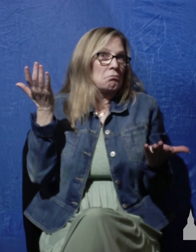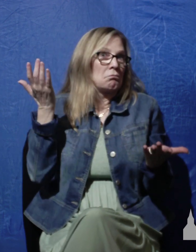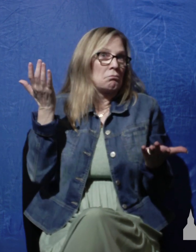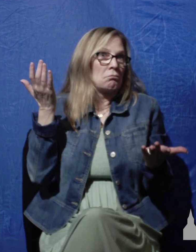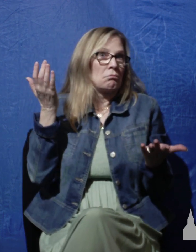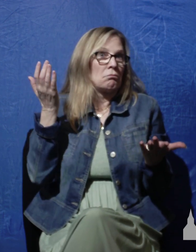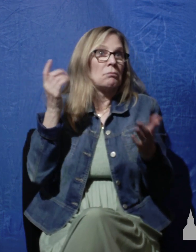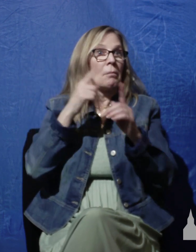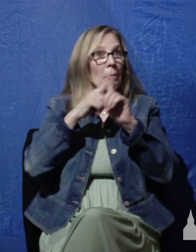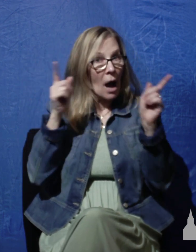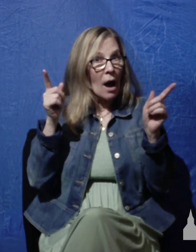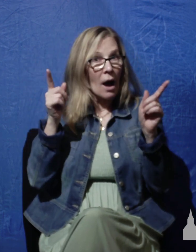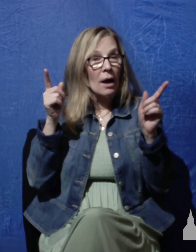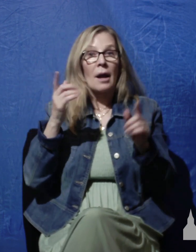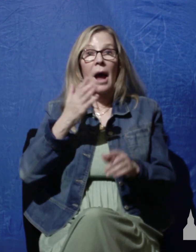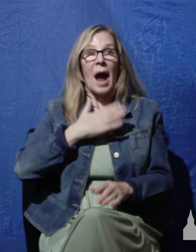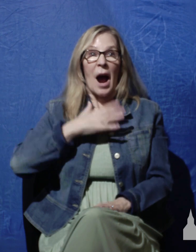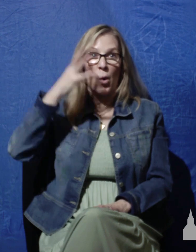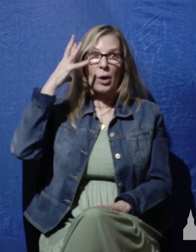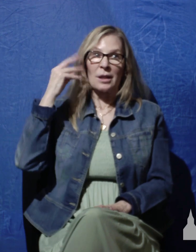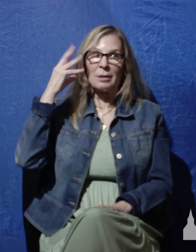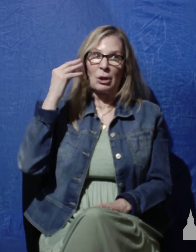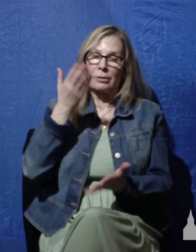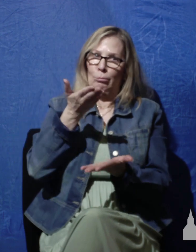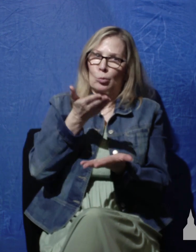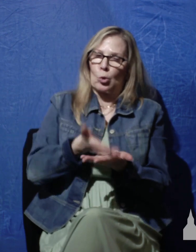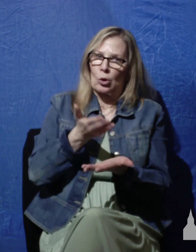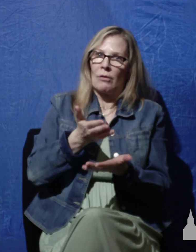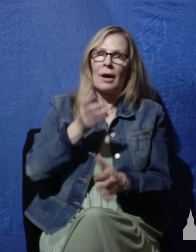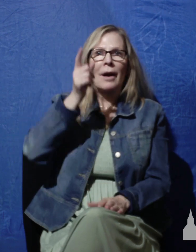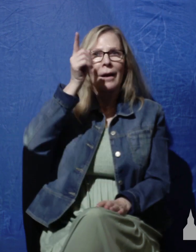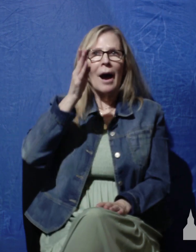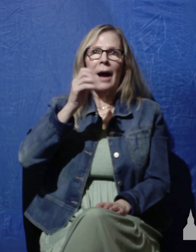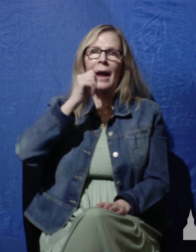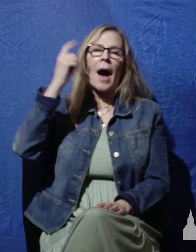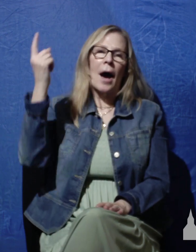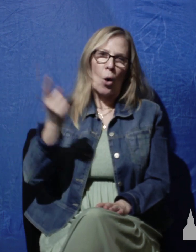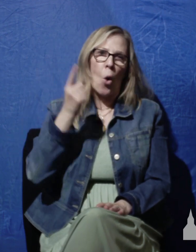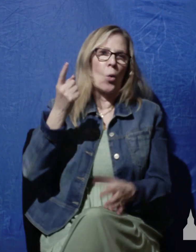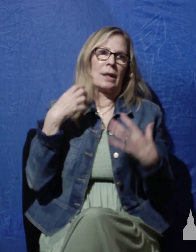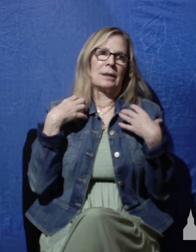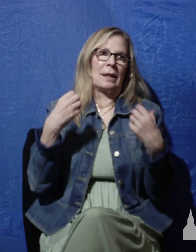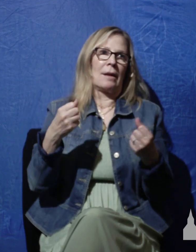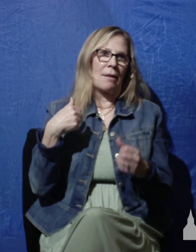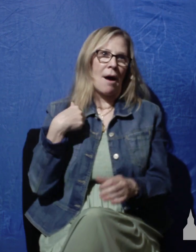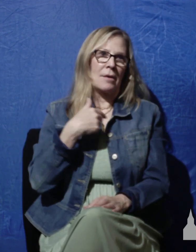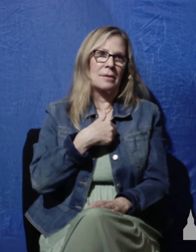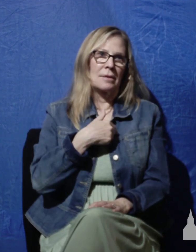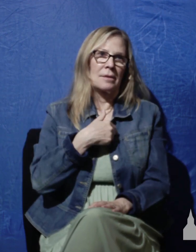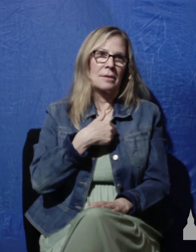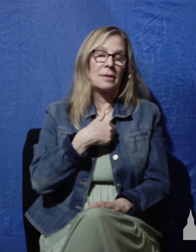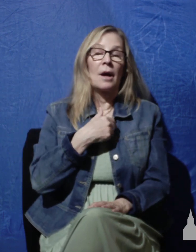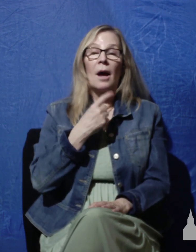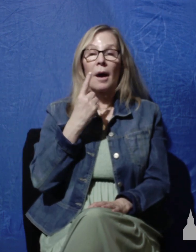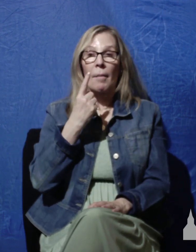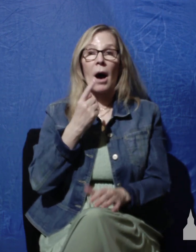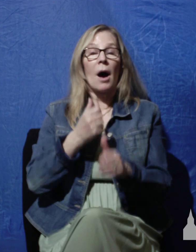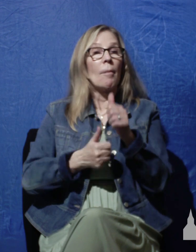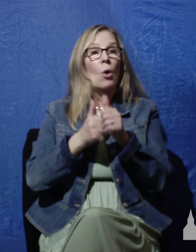But not only does our experience tell us that God doesn't always heal us, but more importantly, Scripture itself bears